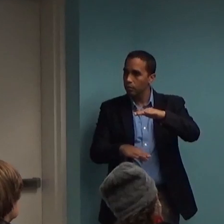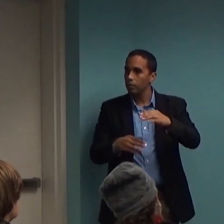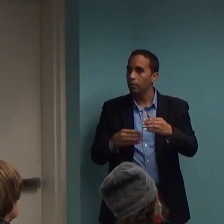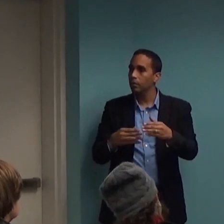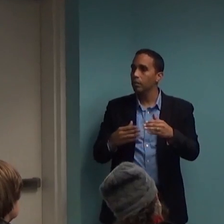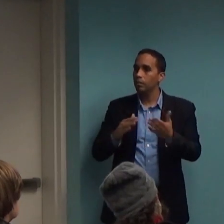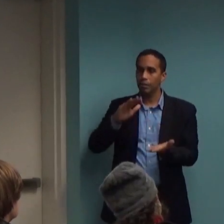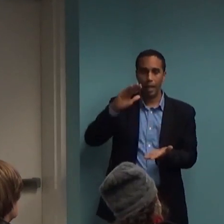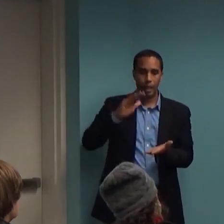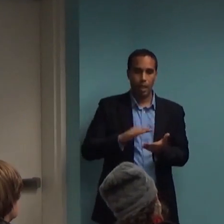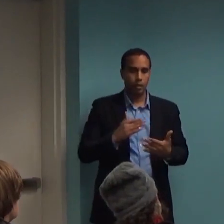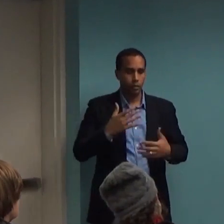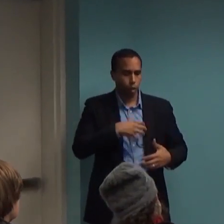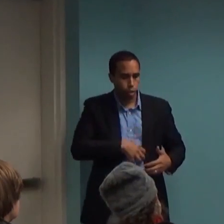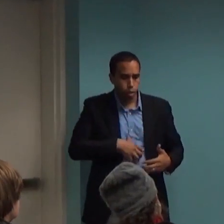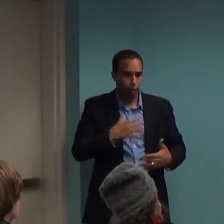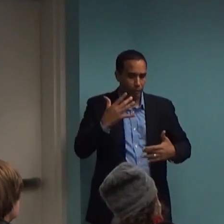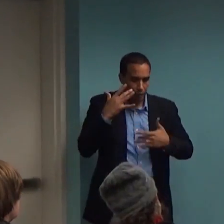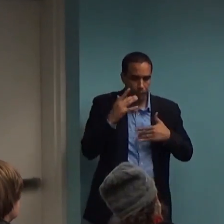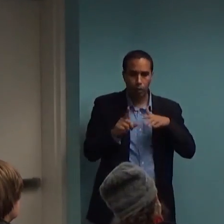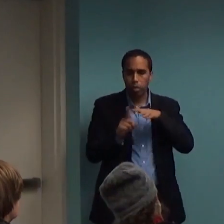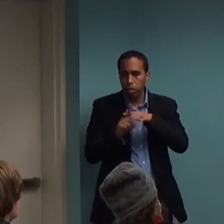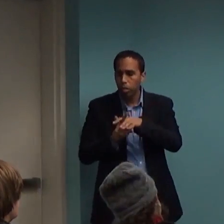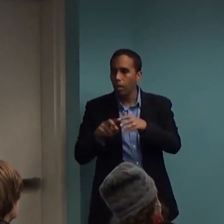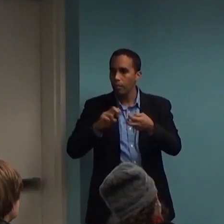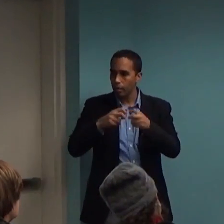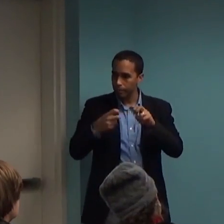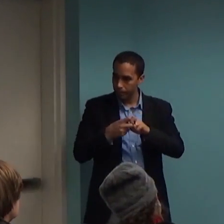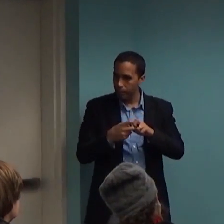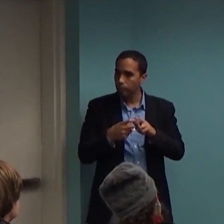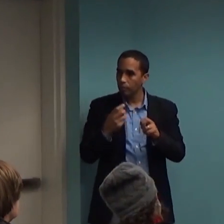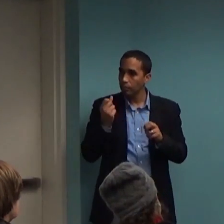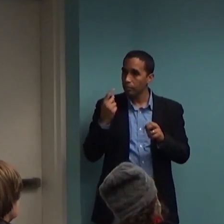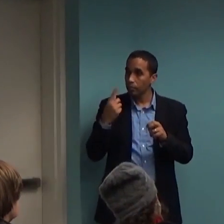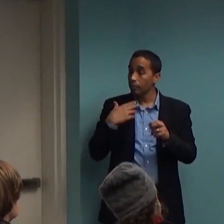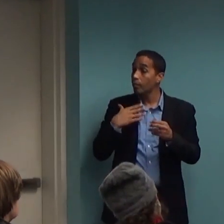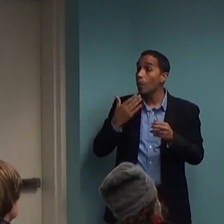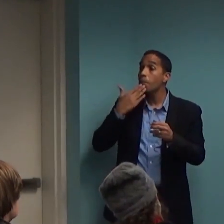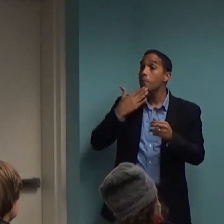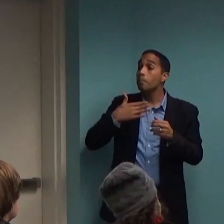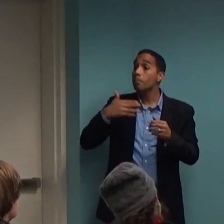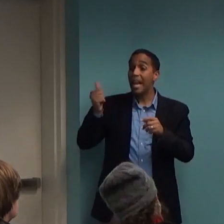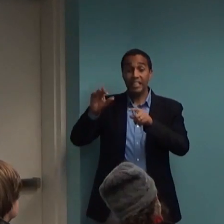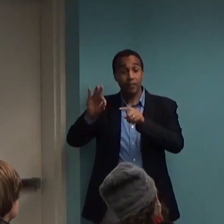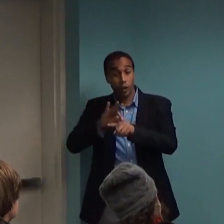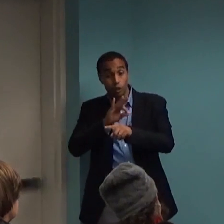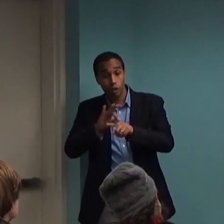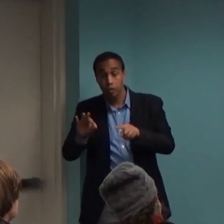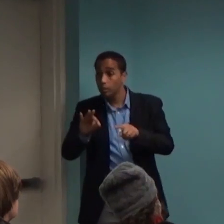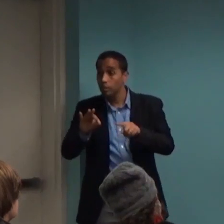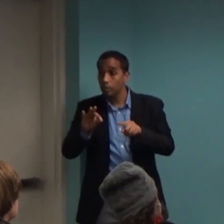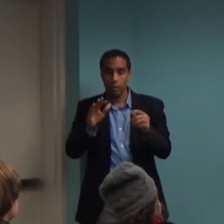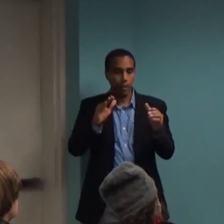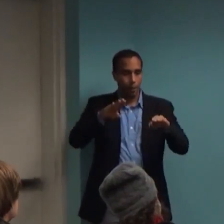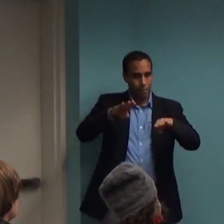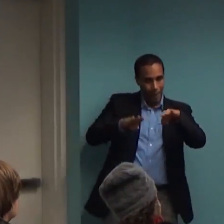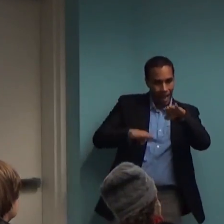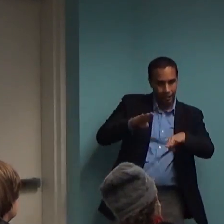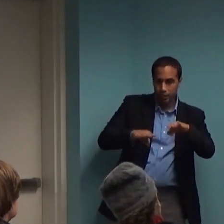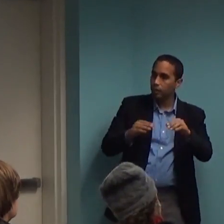minimum dosage, and maximum efficacy for symptoms. Because that's really the philosophy that underlies it. Assuming no other intervention. So